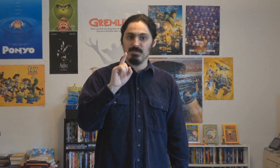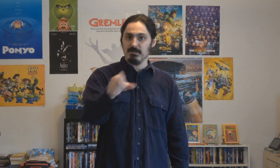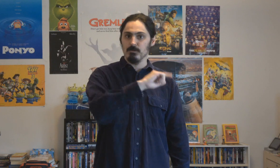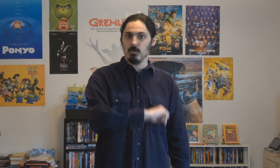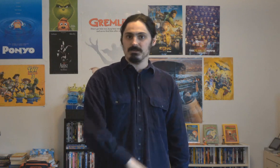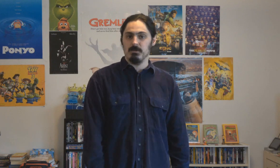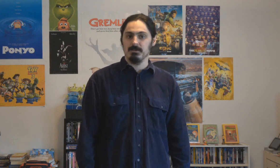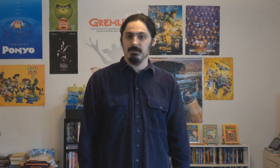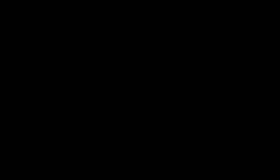thank you for the request, Micah.